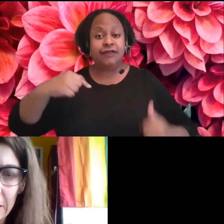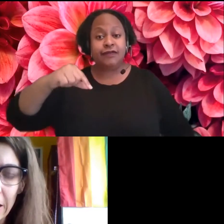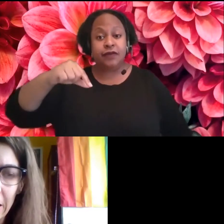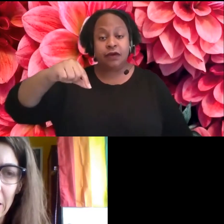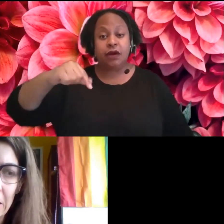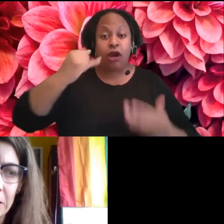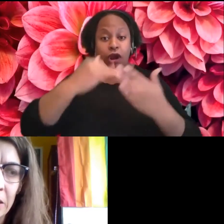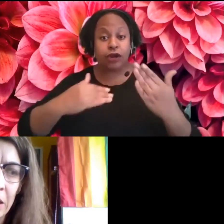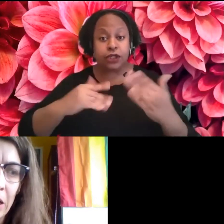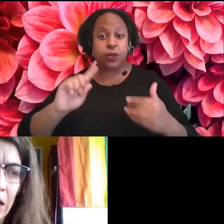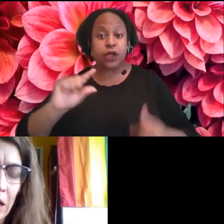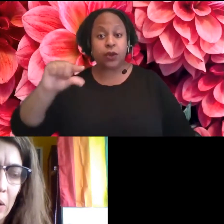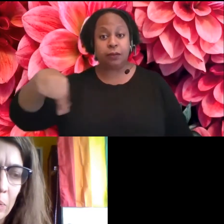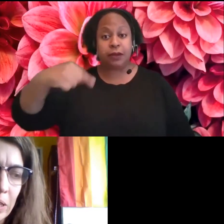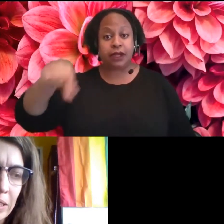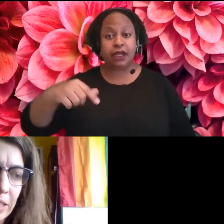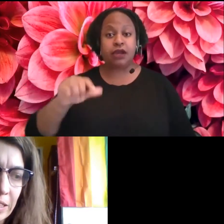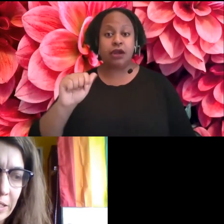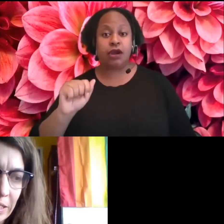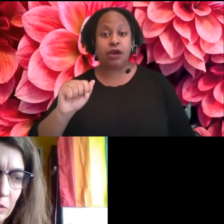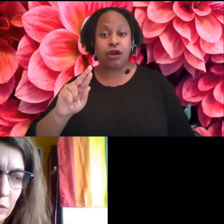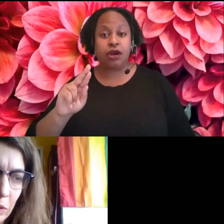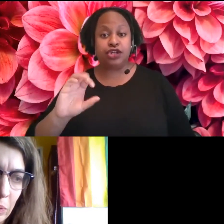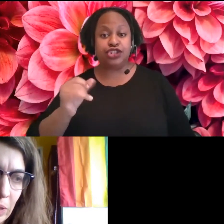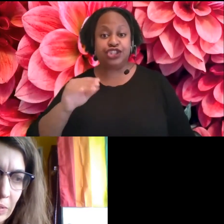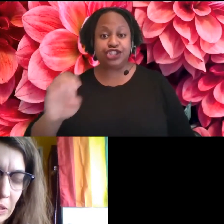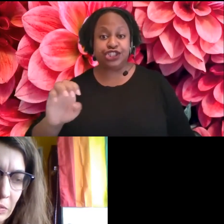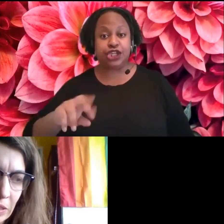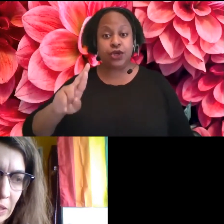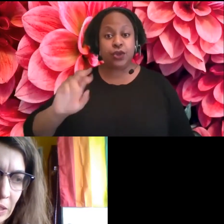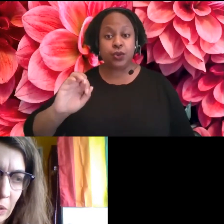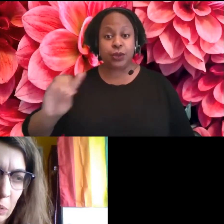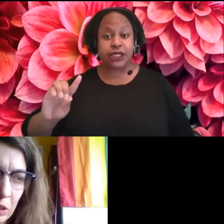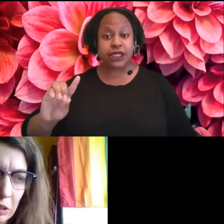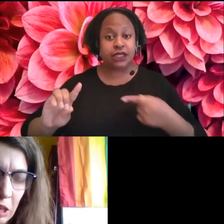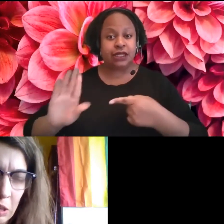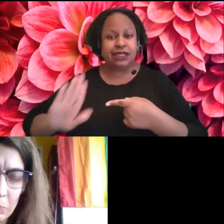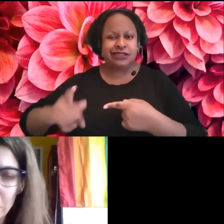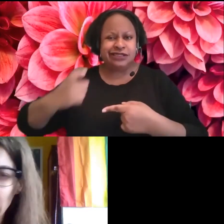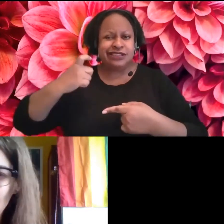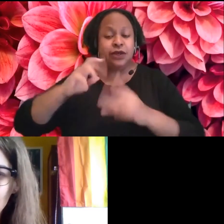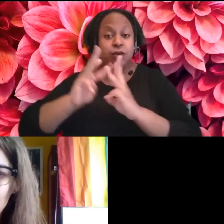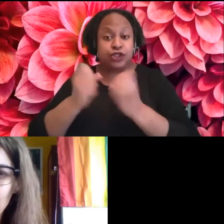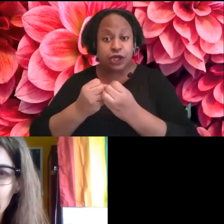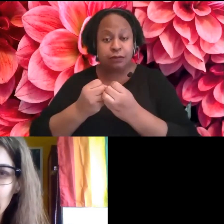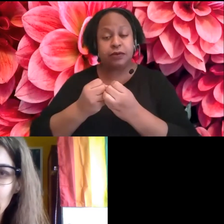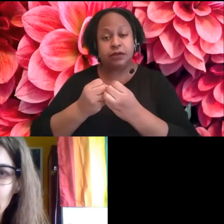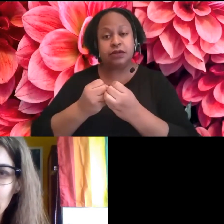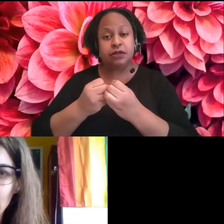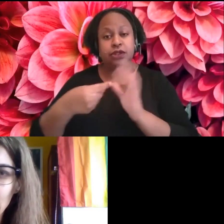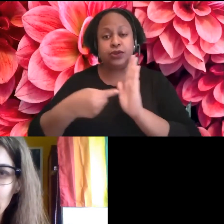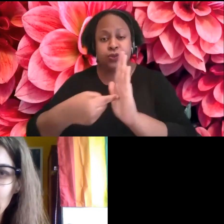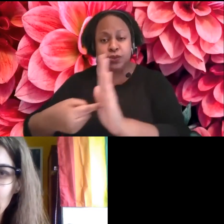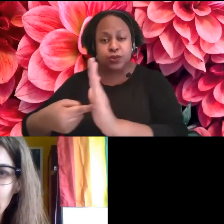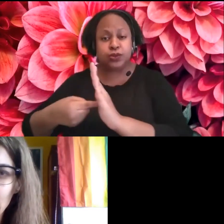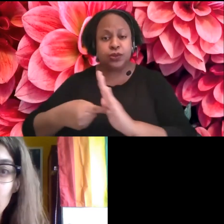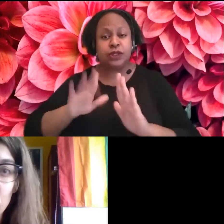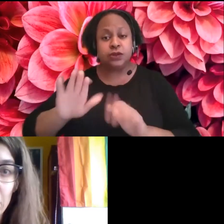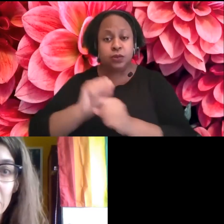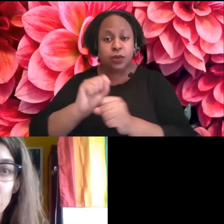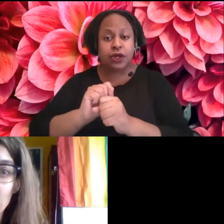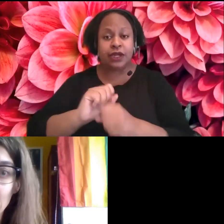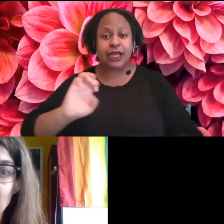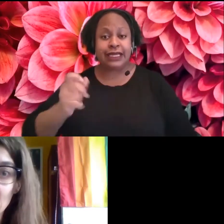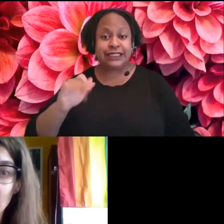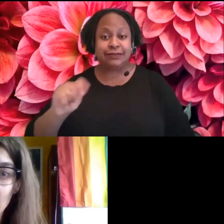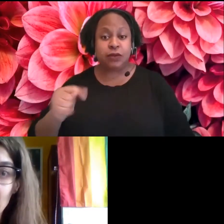Reed, and, uh, what he did for one of his recent, like, workshops slash exhibits was 3D